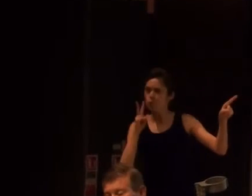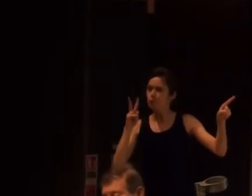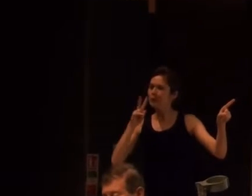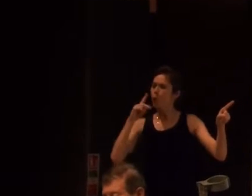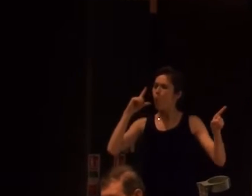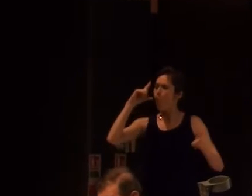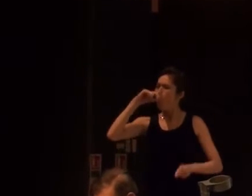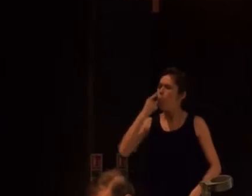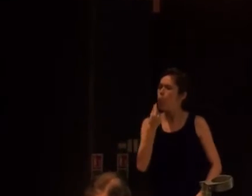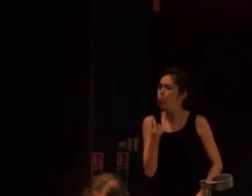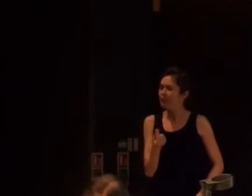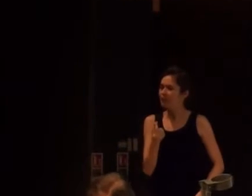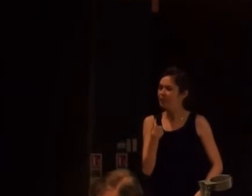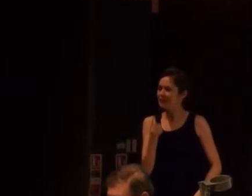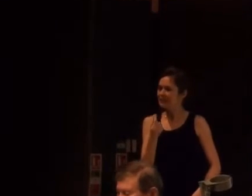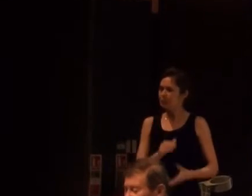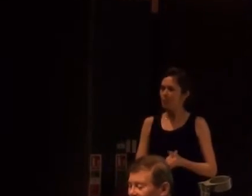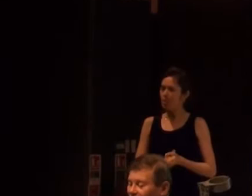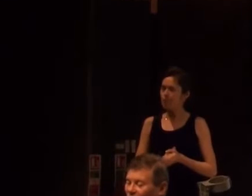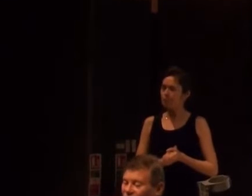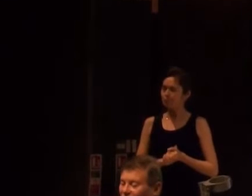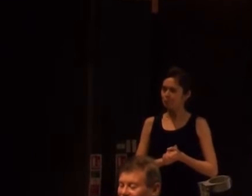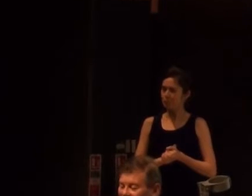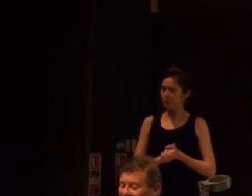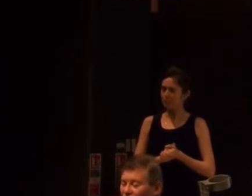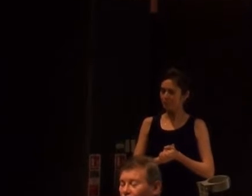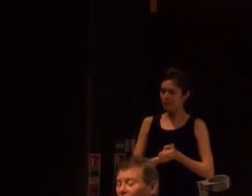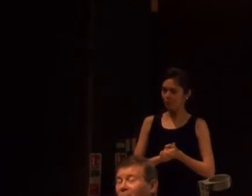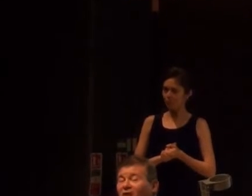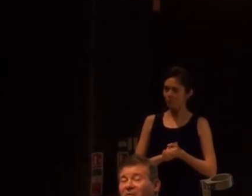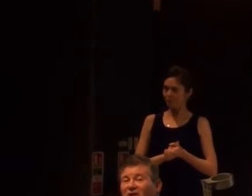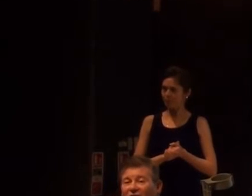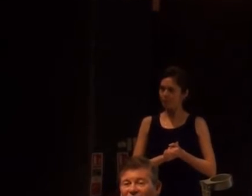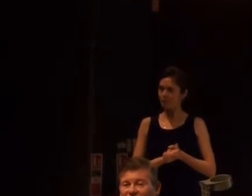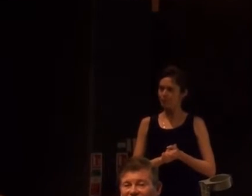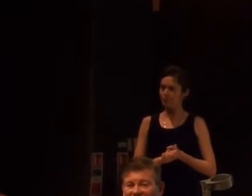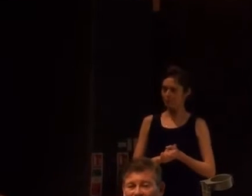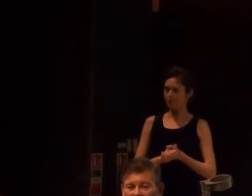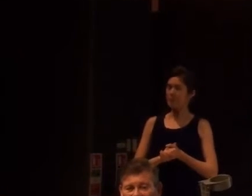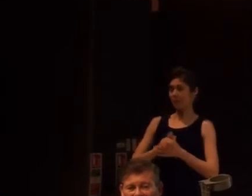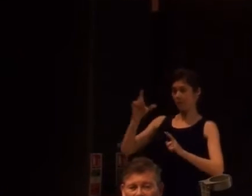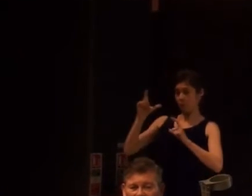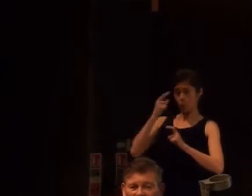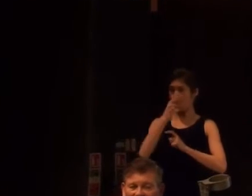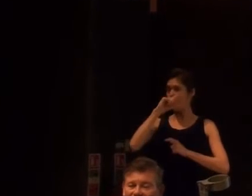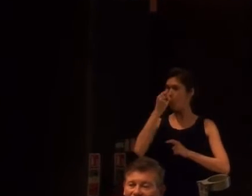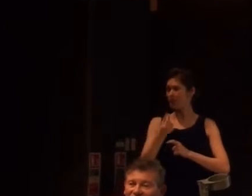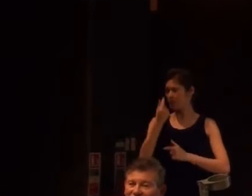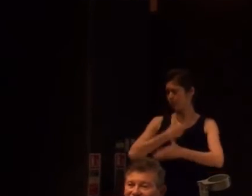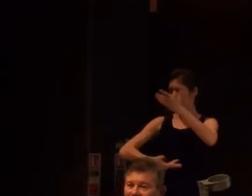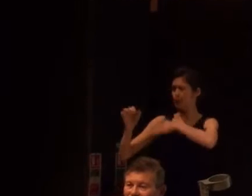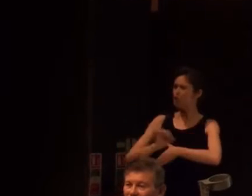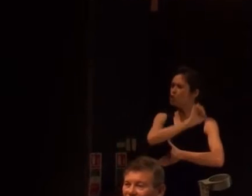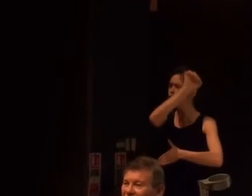A few people know that the witch hunts across Europe have lasted for more than 200 years. One of the prime targets was disabled women and women who had given